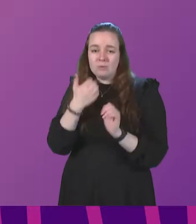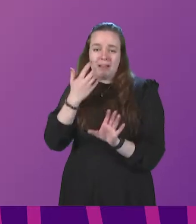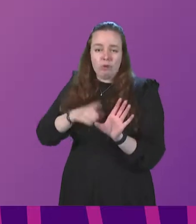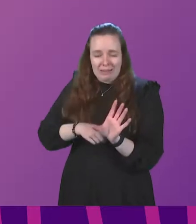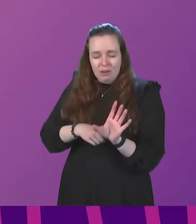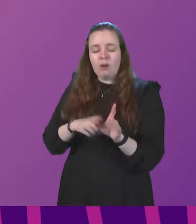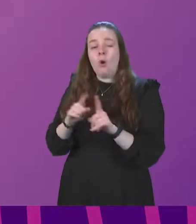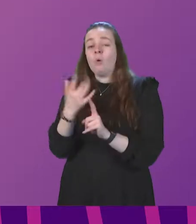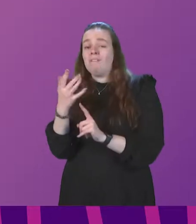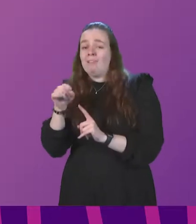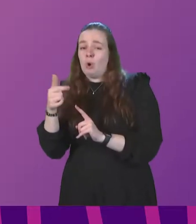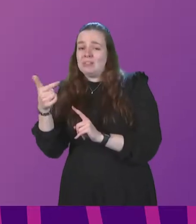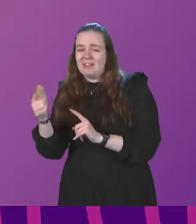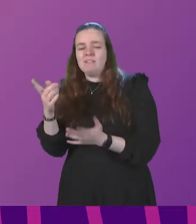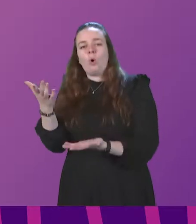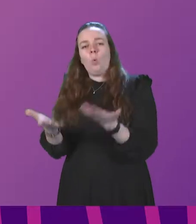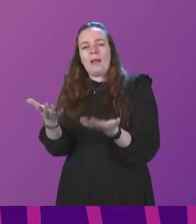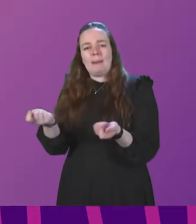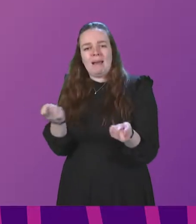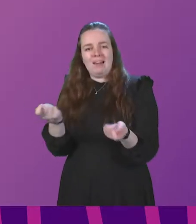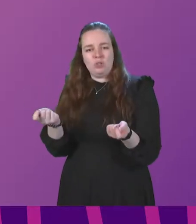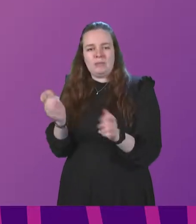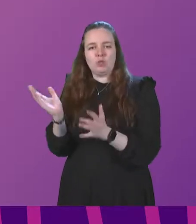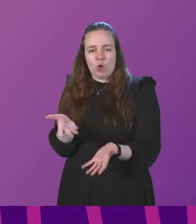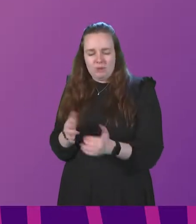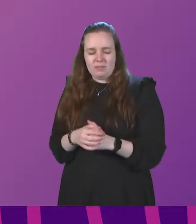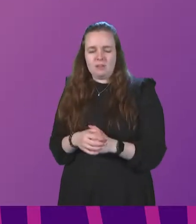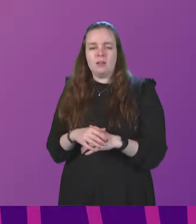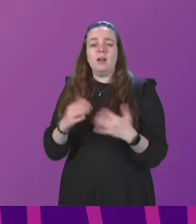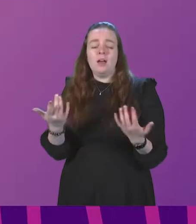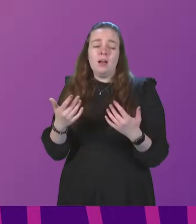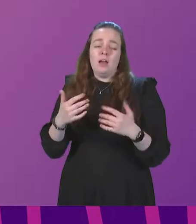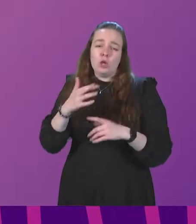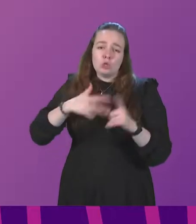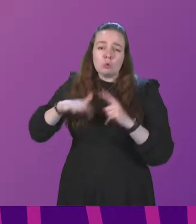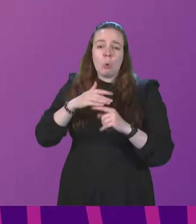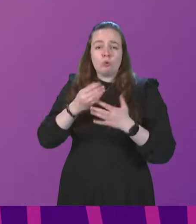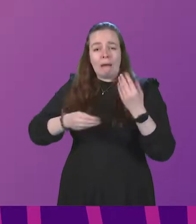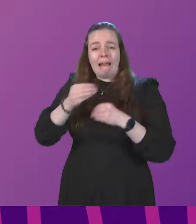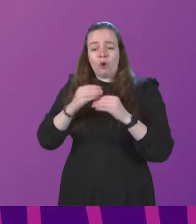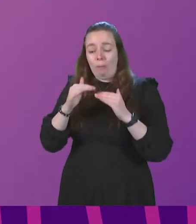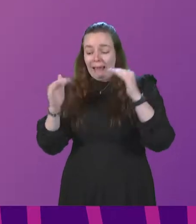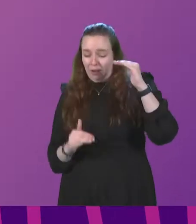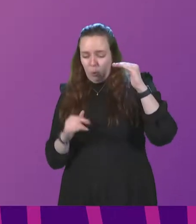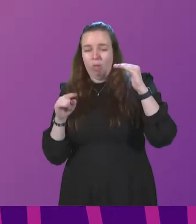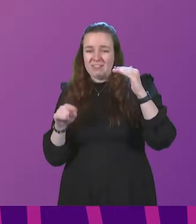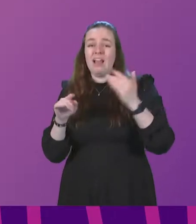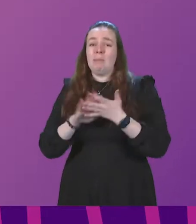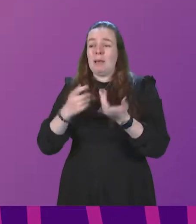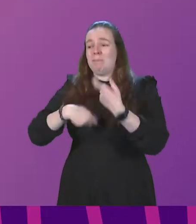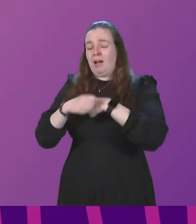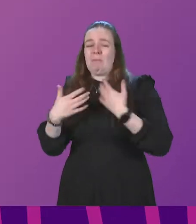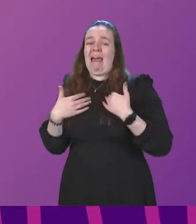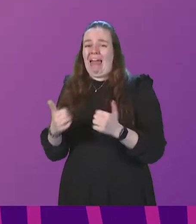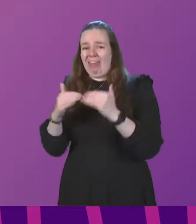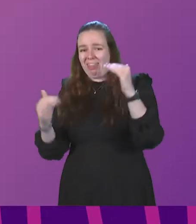.7 million for weight management services. However, socio-economic inequalities drive health inequalities, so